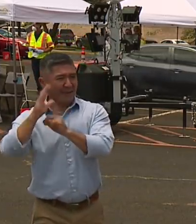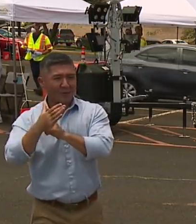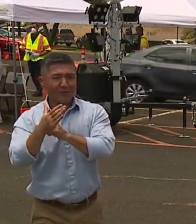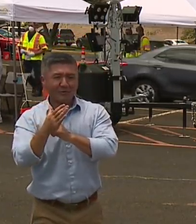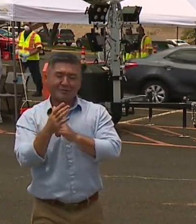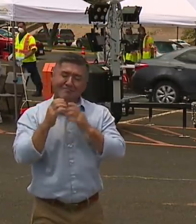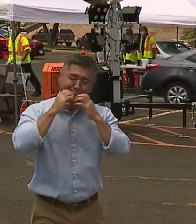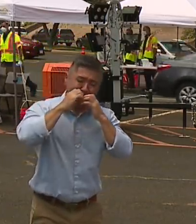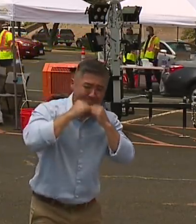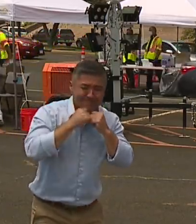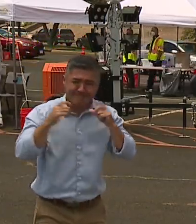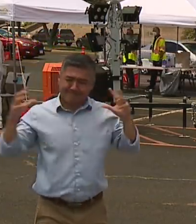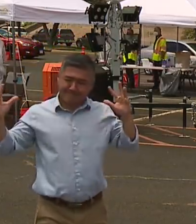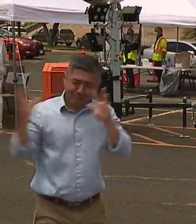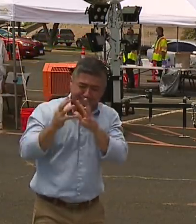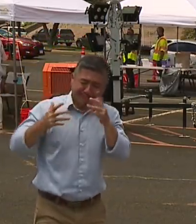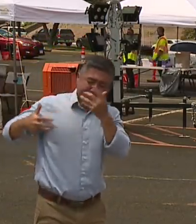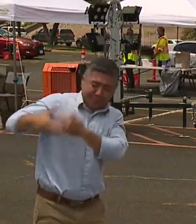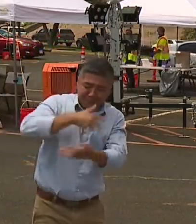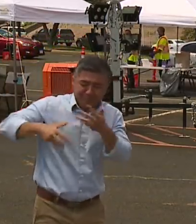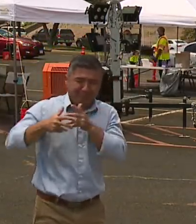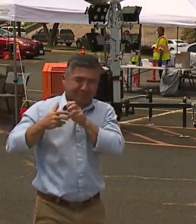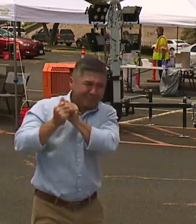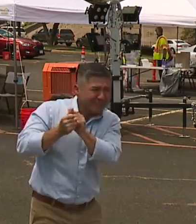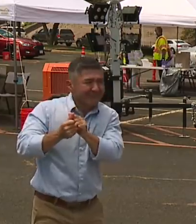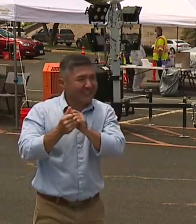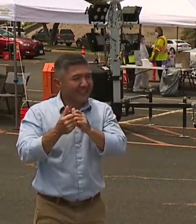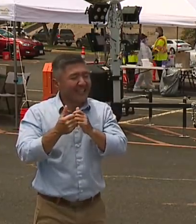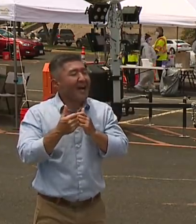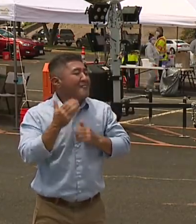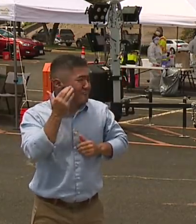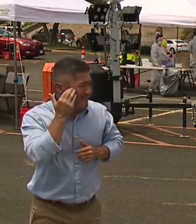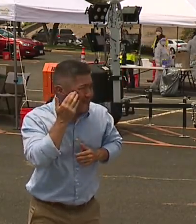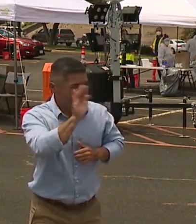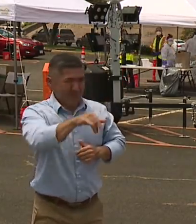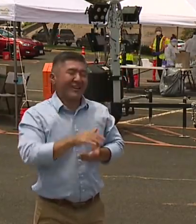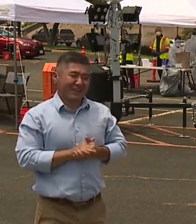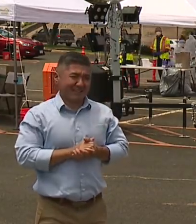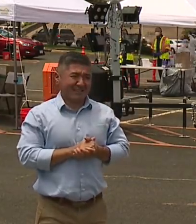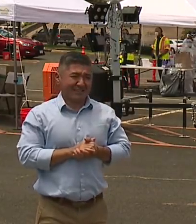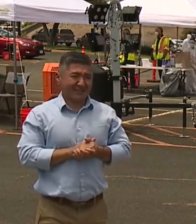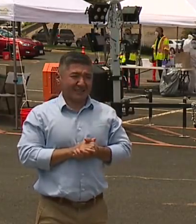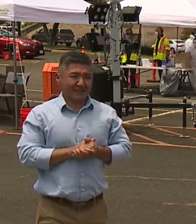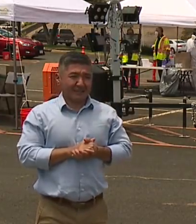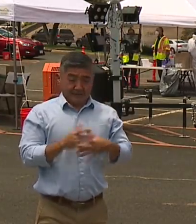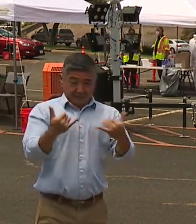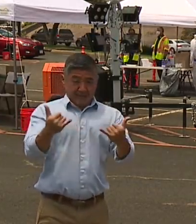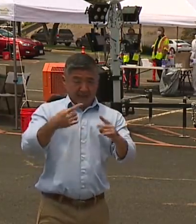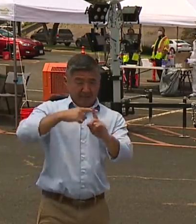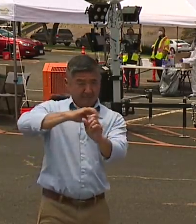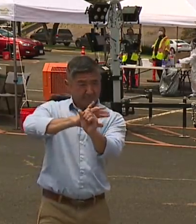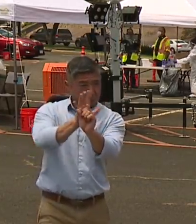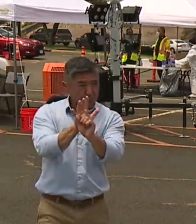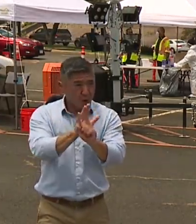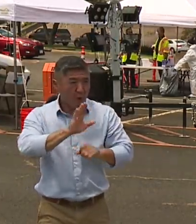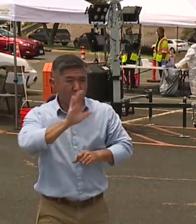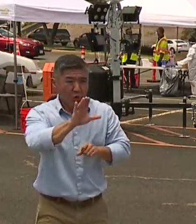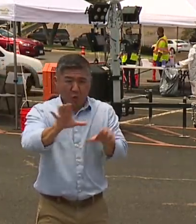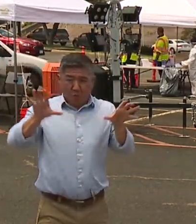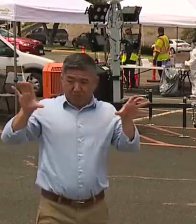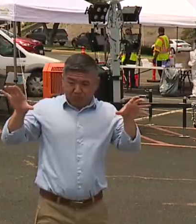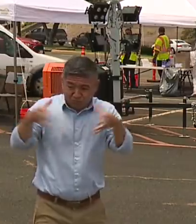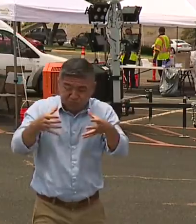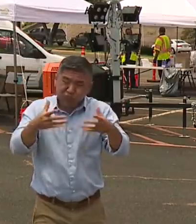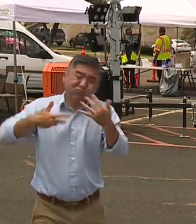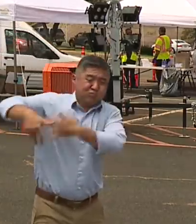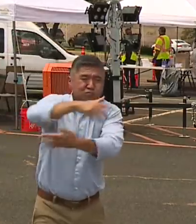They enjoy being close. So it's important to know that as we're dealing with this virus, you need to decrease the size of your bubble. You